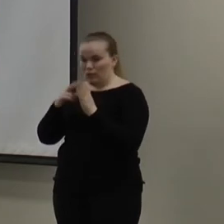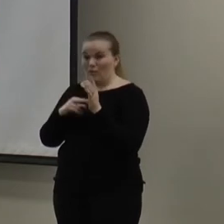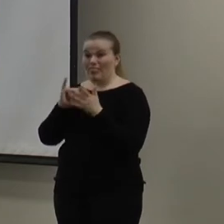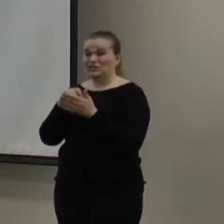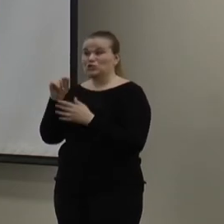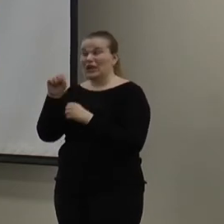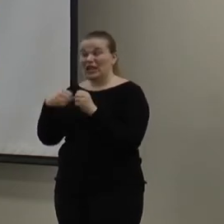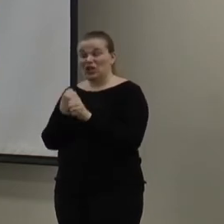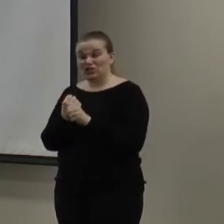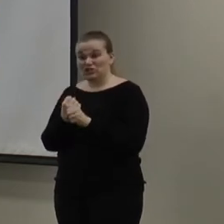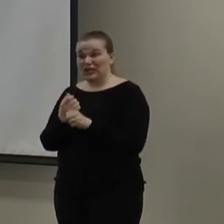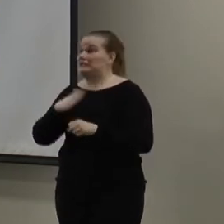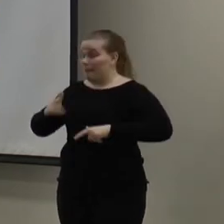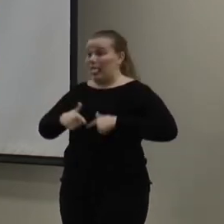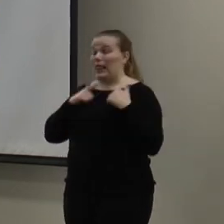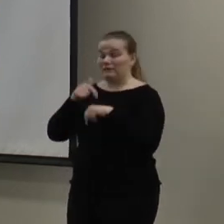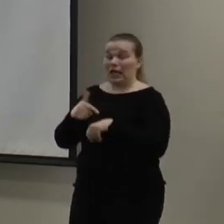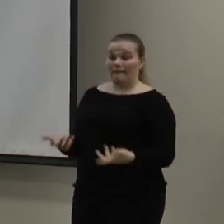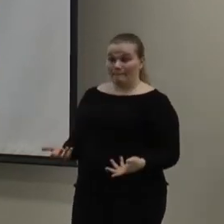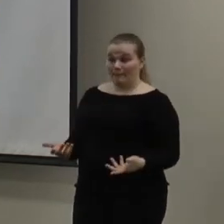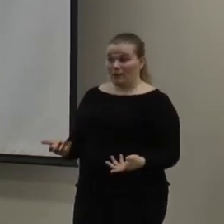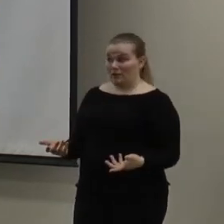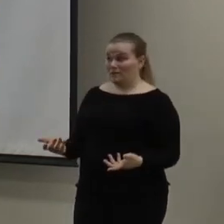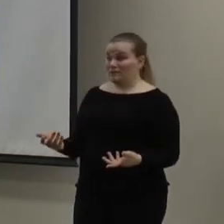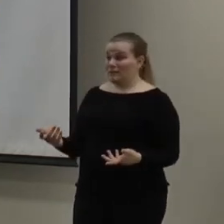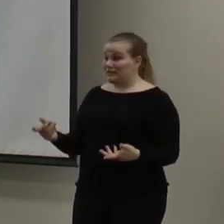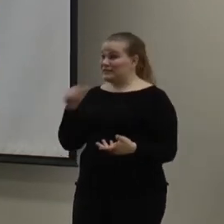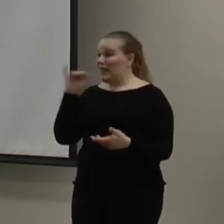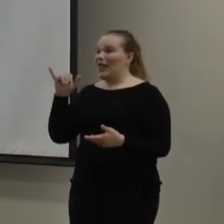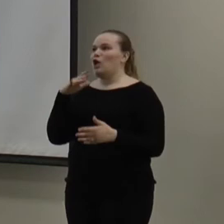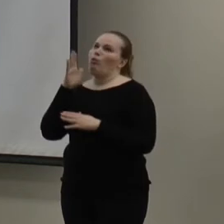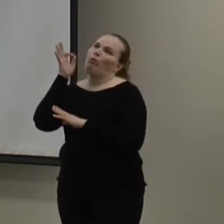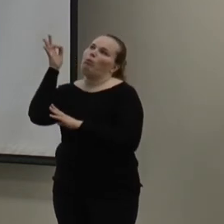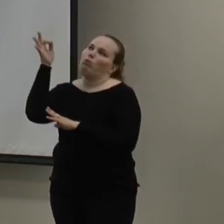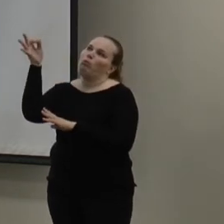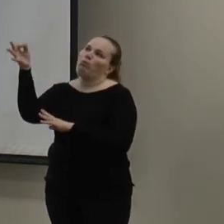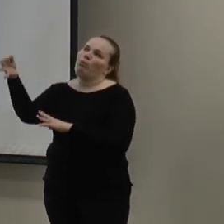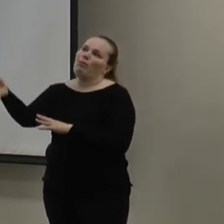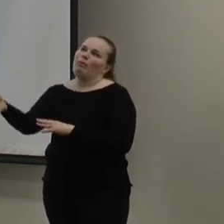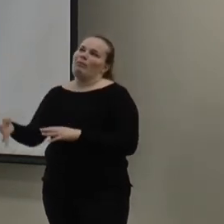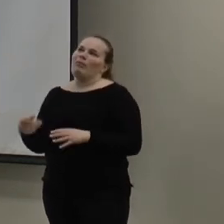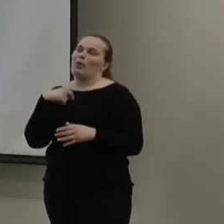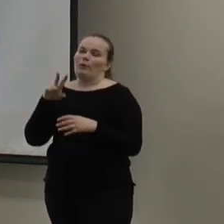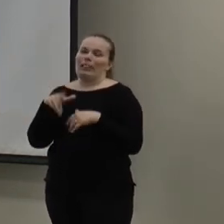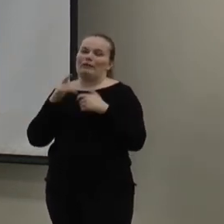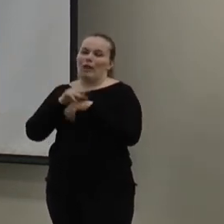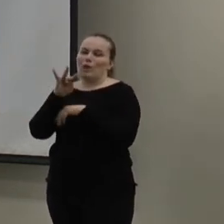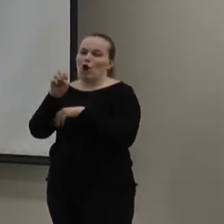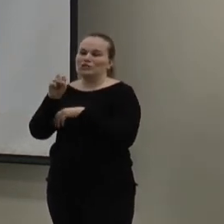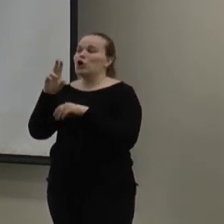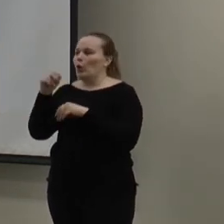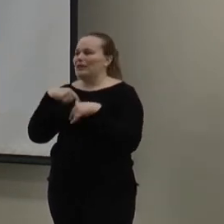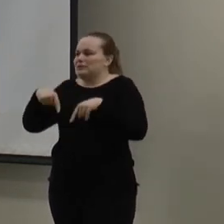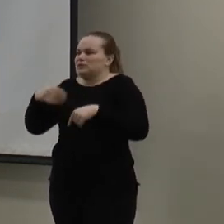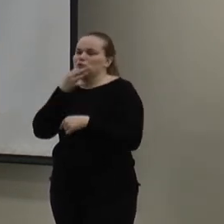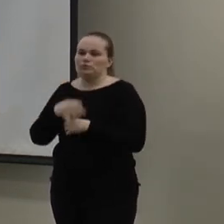years. That's in my lifetime. Folks, like, you know, this is not like way into the future. Like, we might, you know, live on Mars. This is like in my